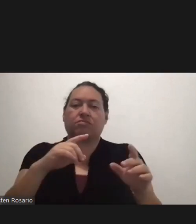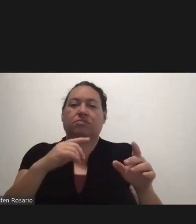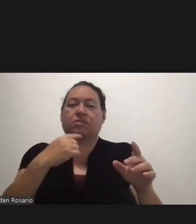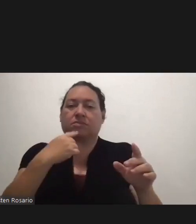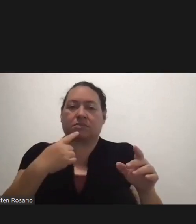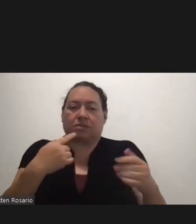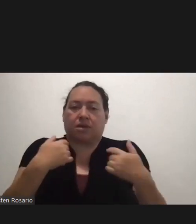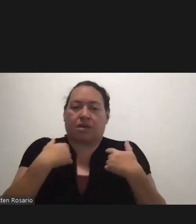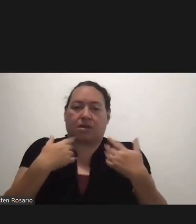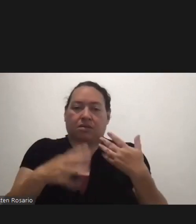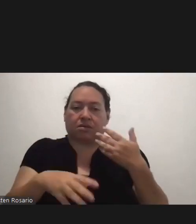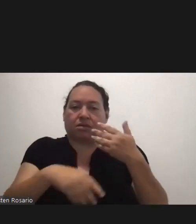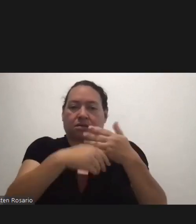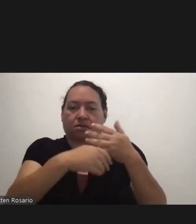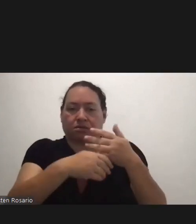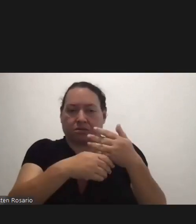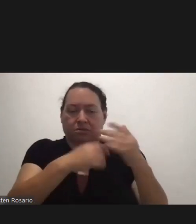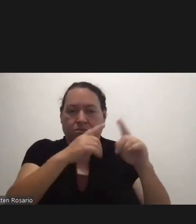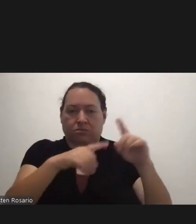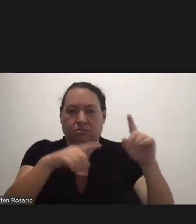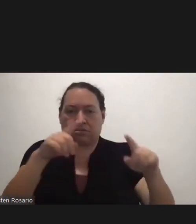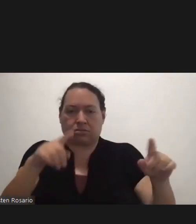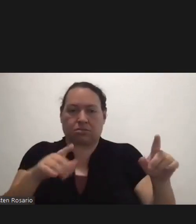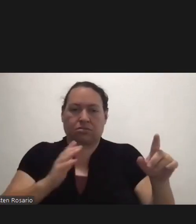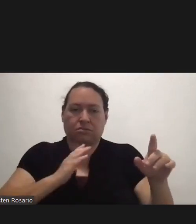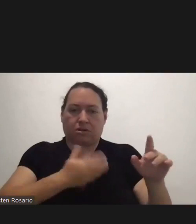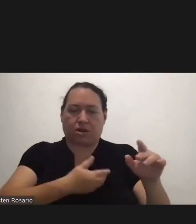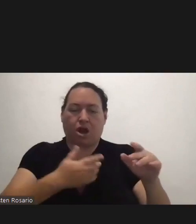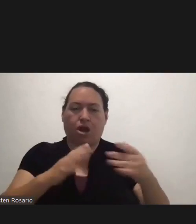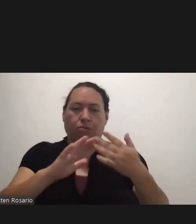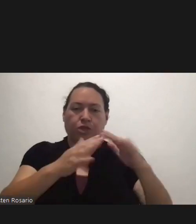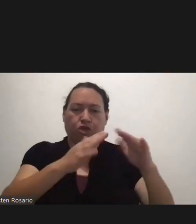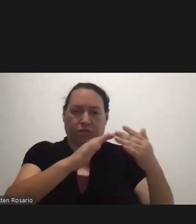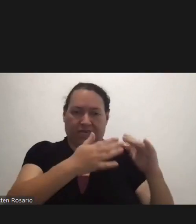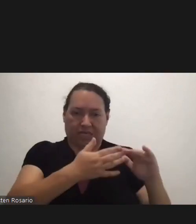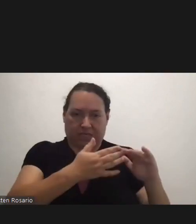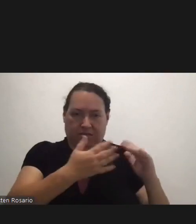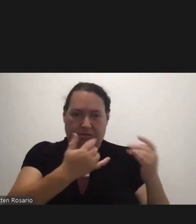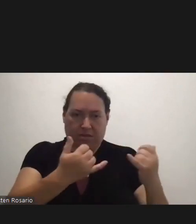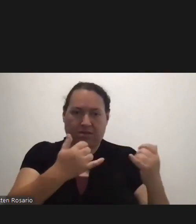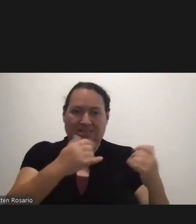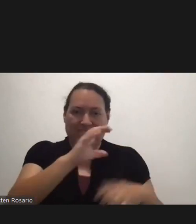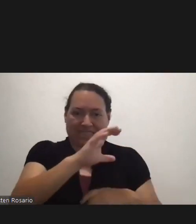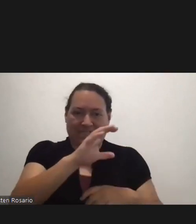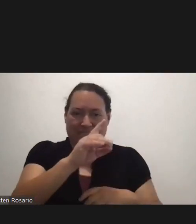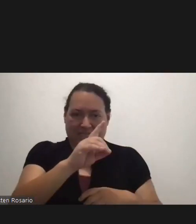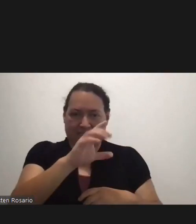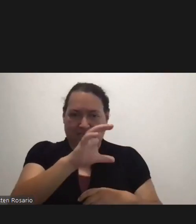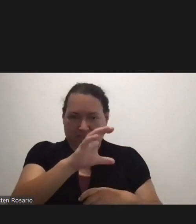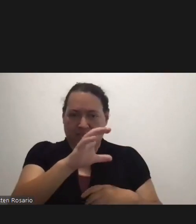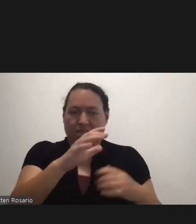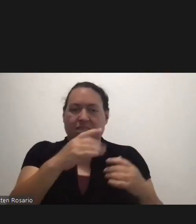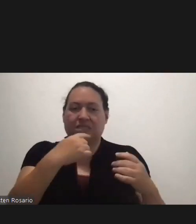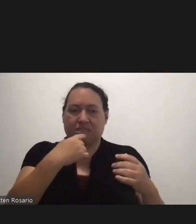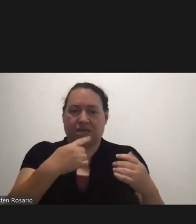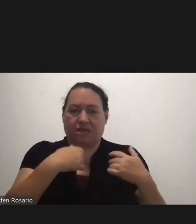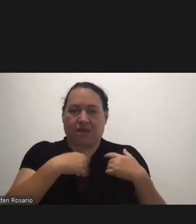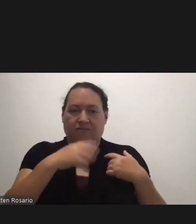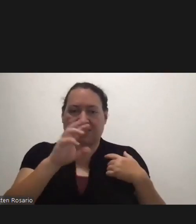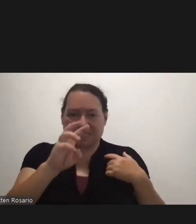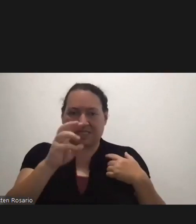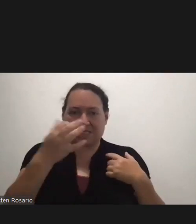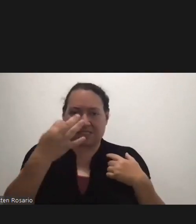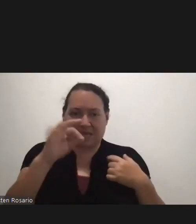additional variants In our local community To recap, the CDC confirmed Six COVID-19